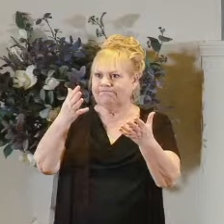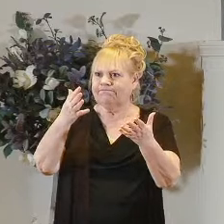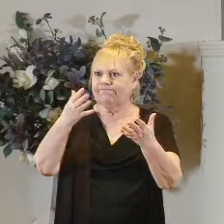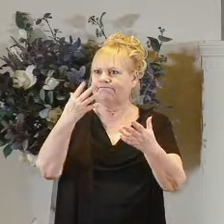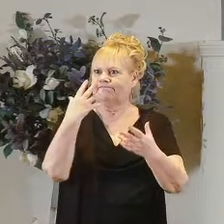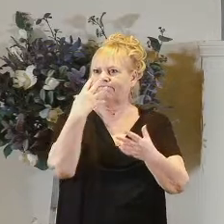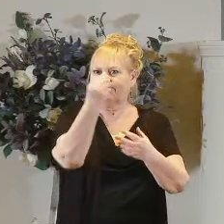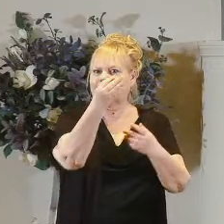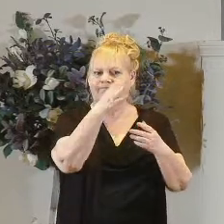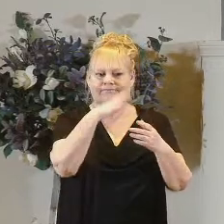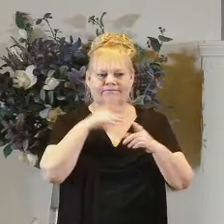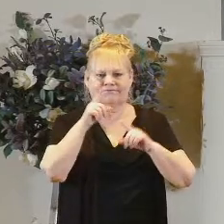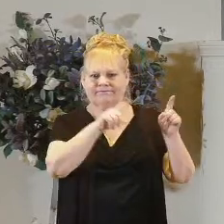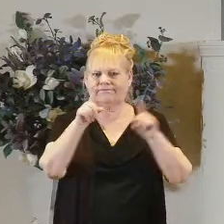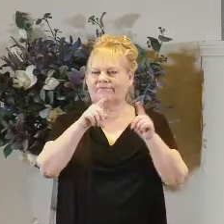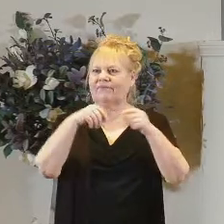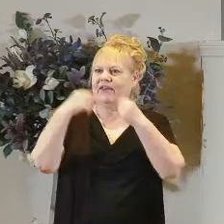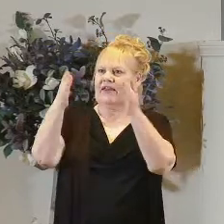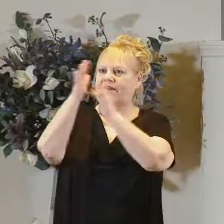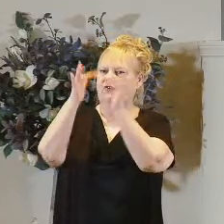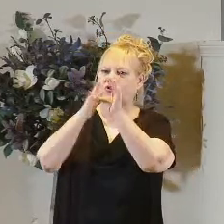he gave jesus full control